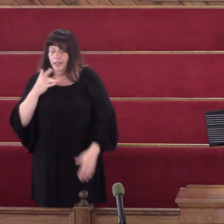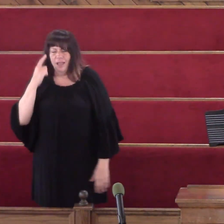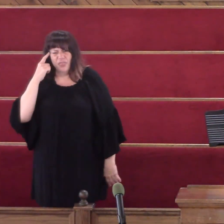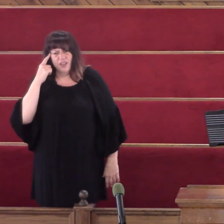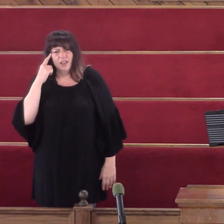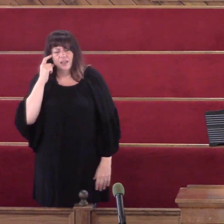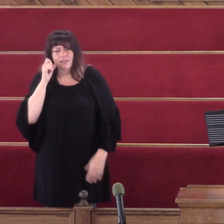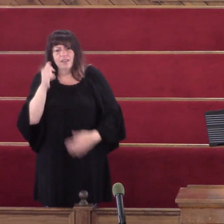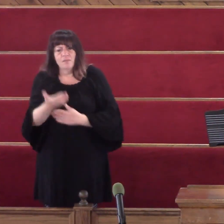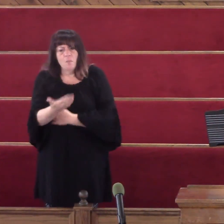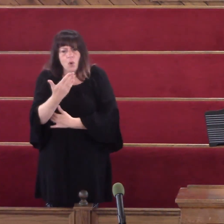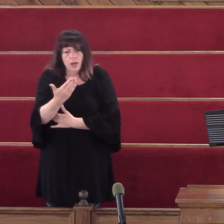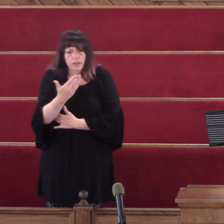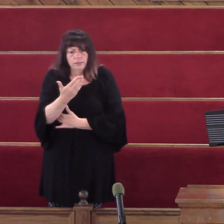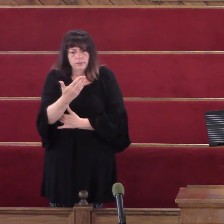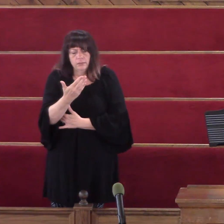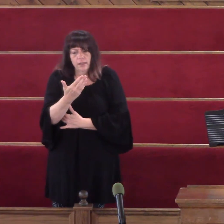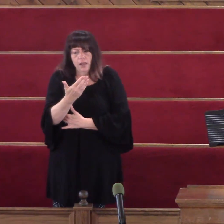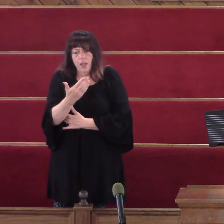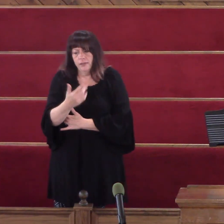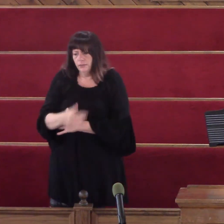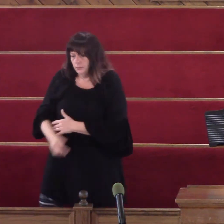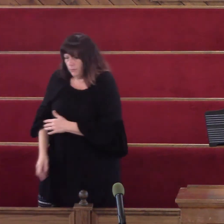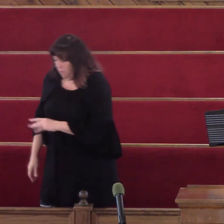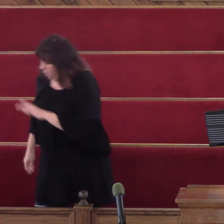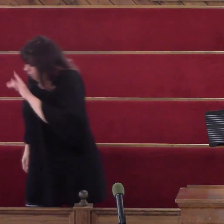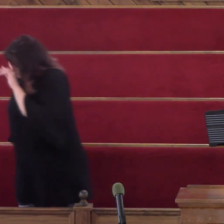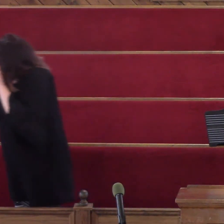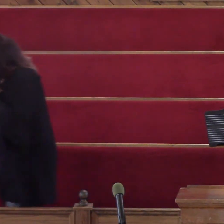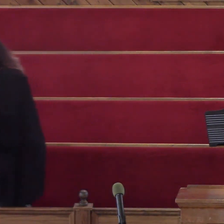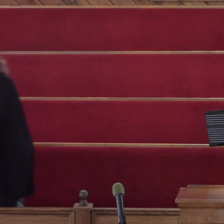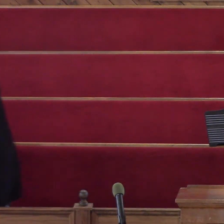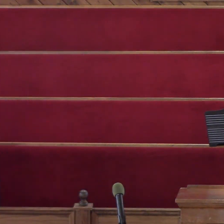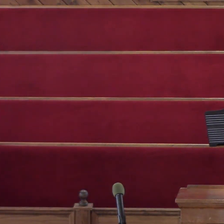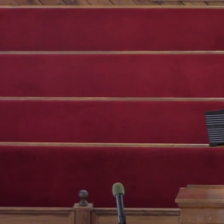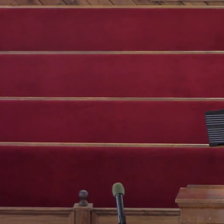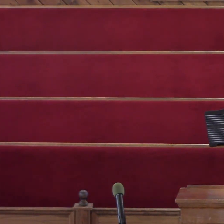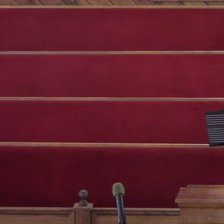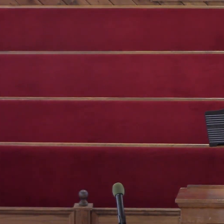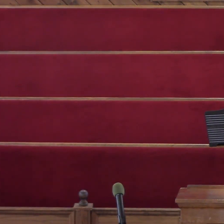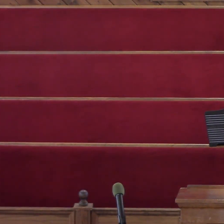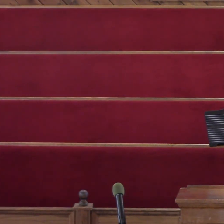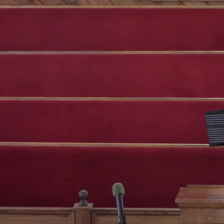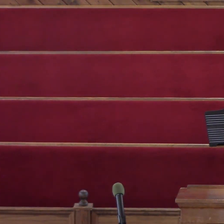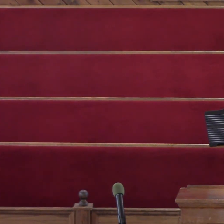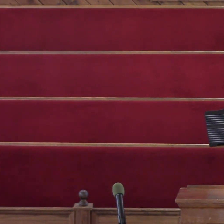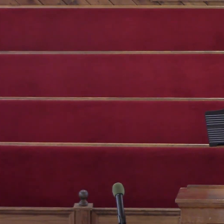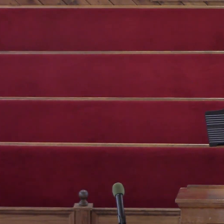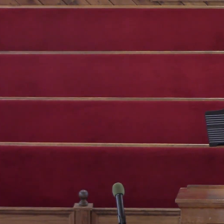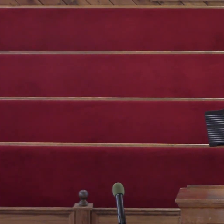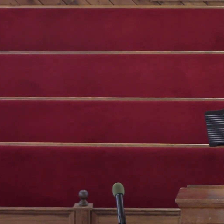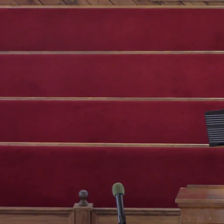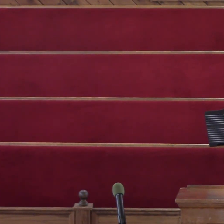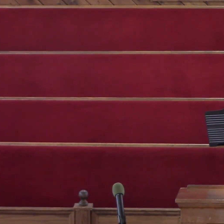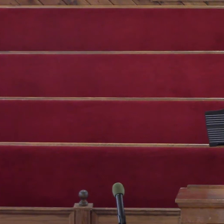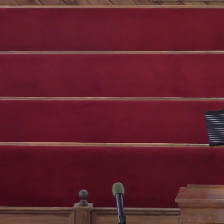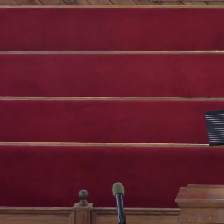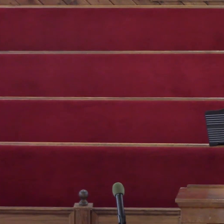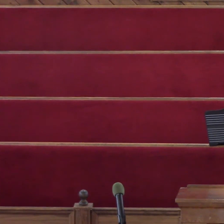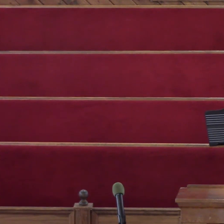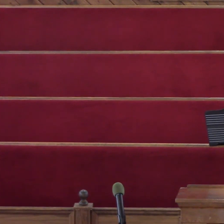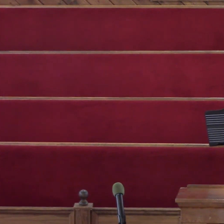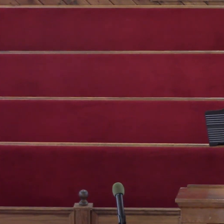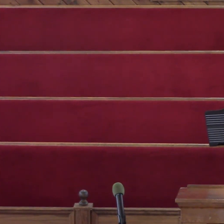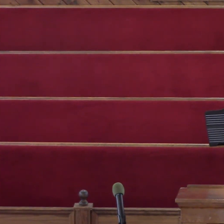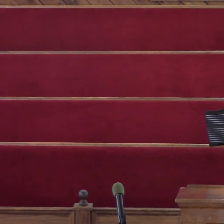Many Of times God Will Just In the Mist Of Prayer